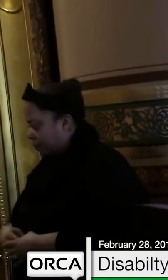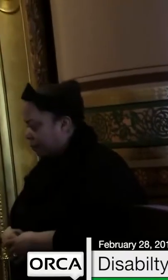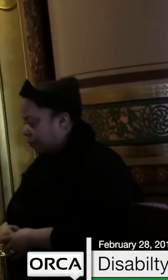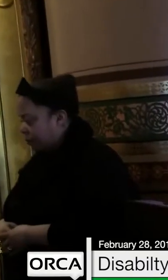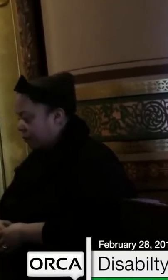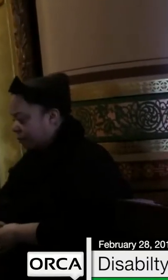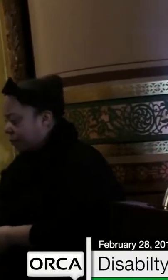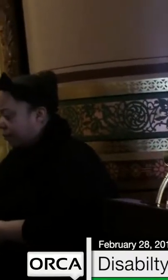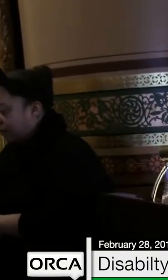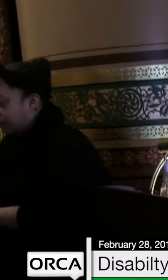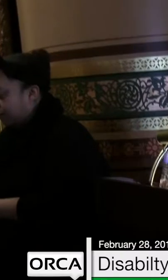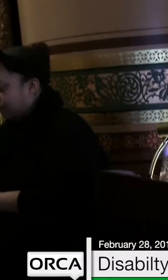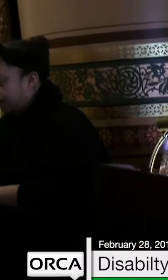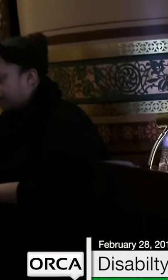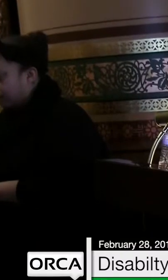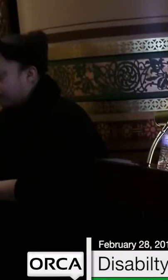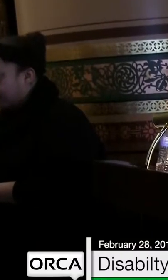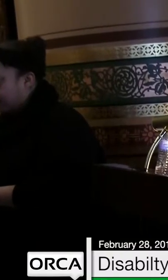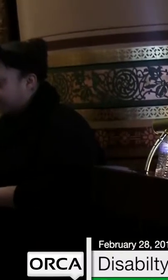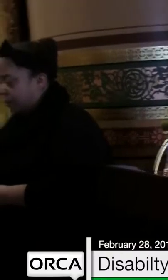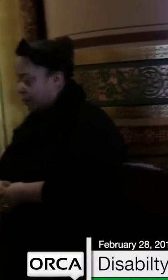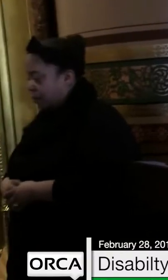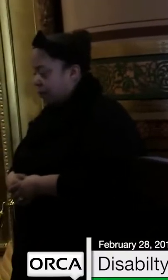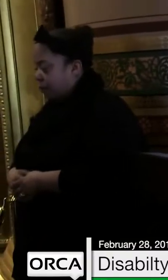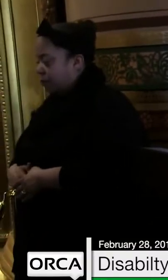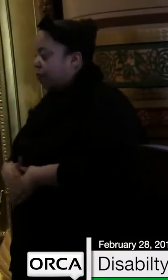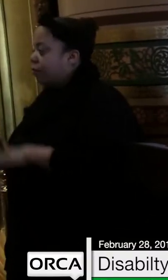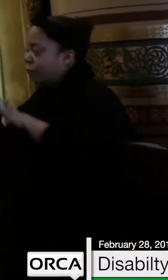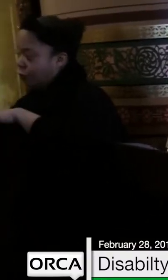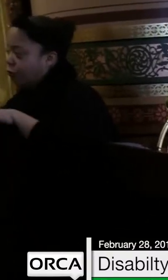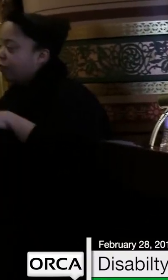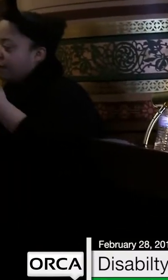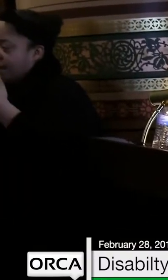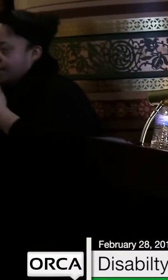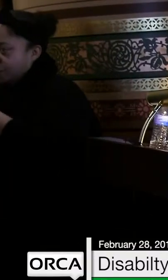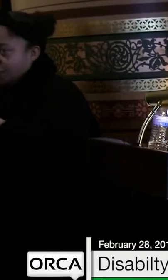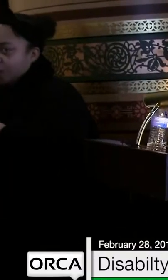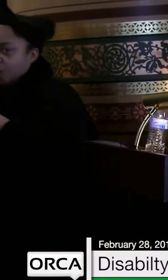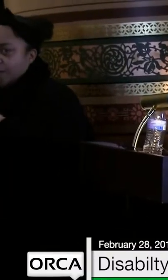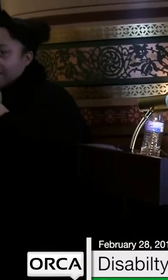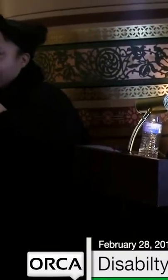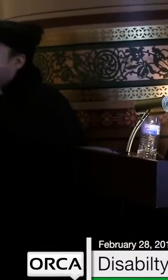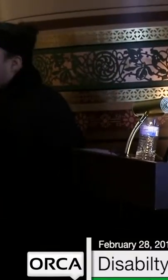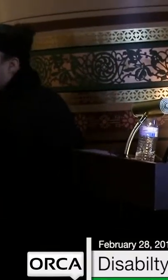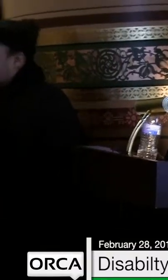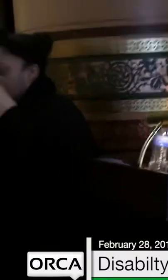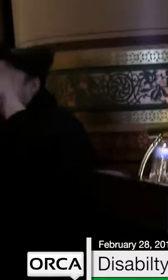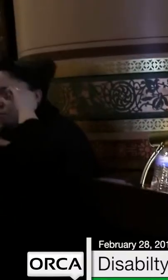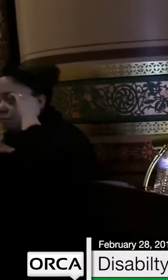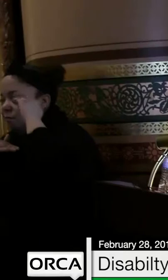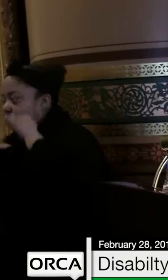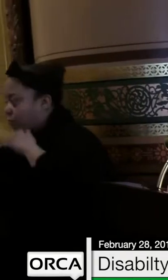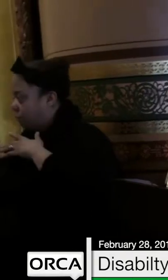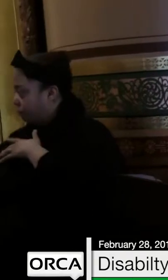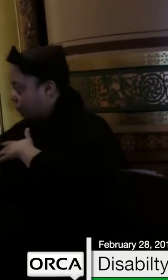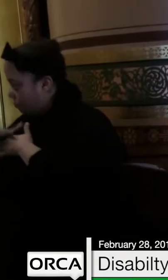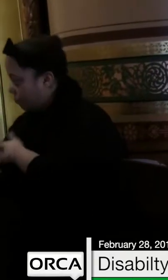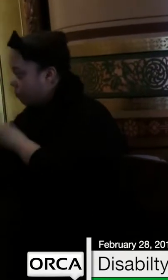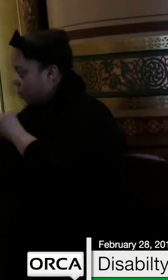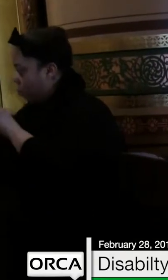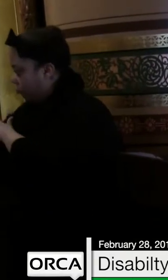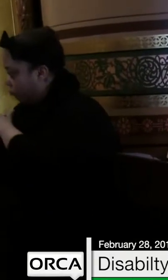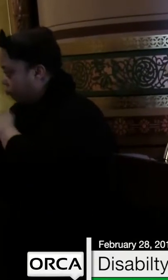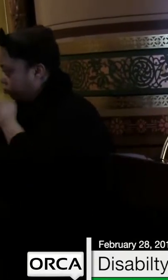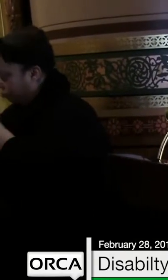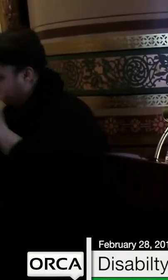In an effort to save money on special education, funding that admittedly makes up a big part of our local budgets, the House Education